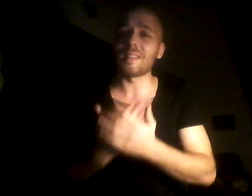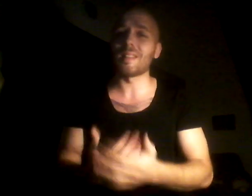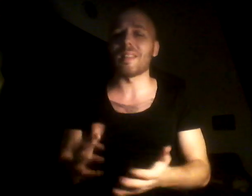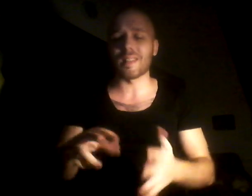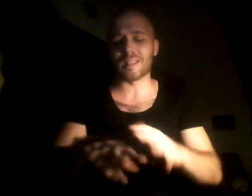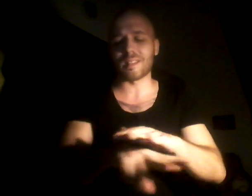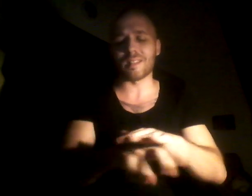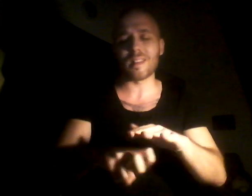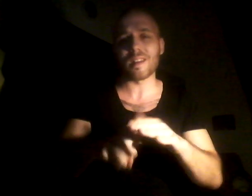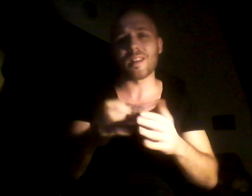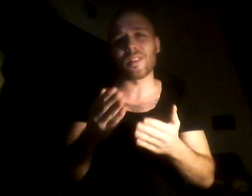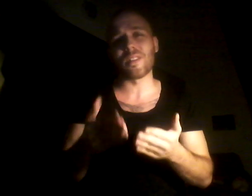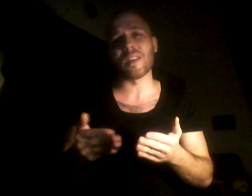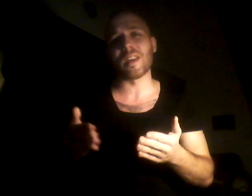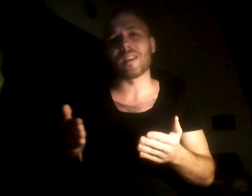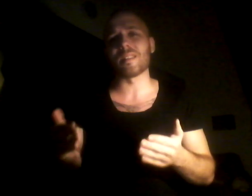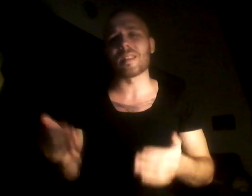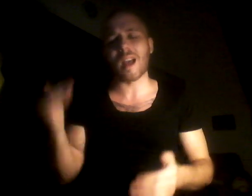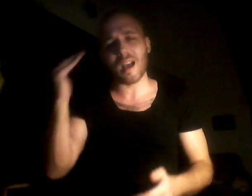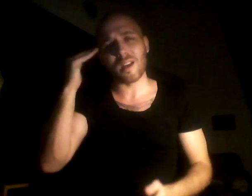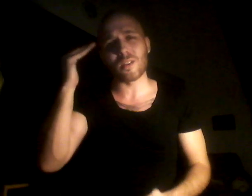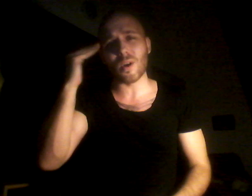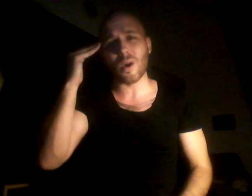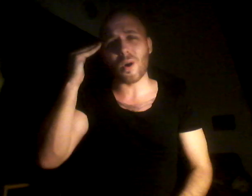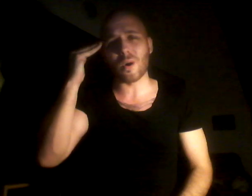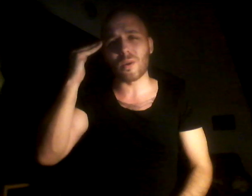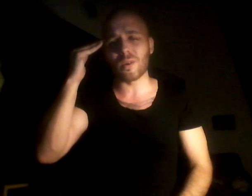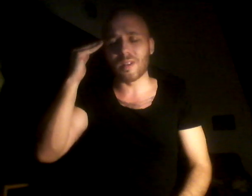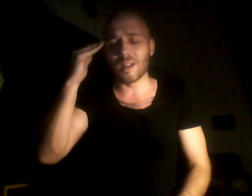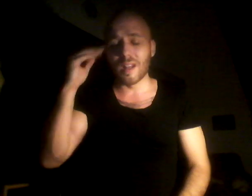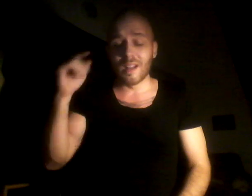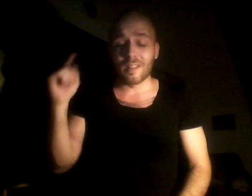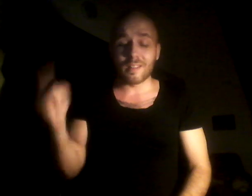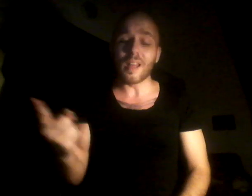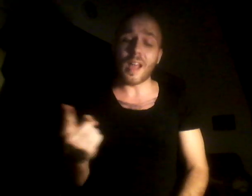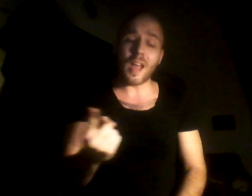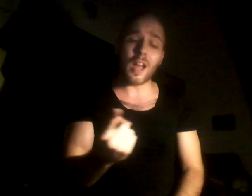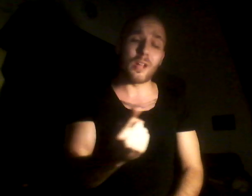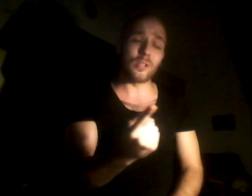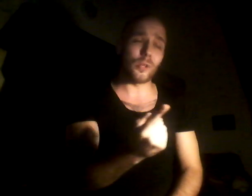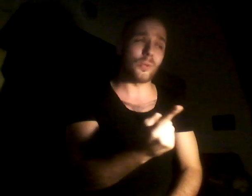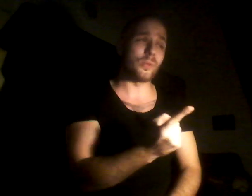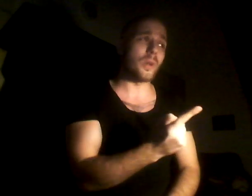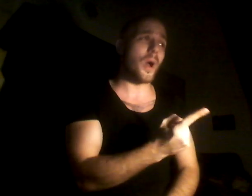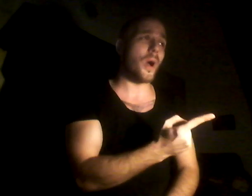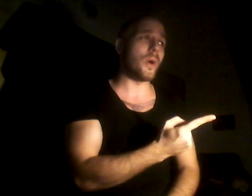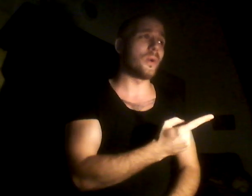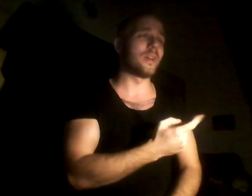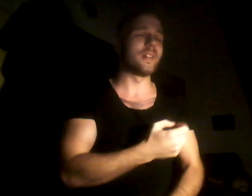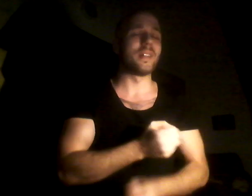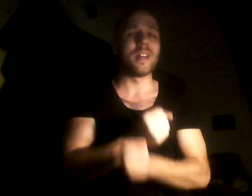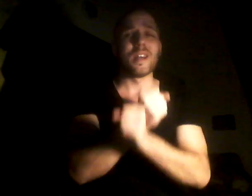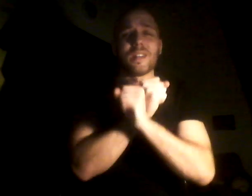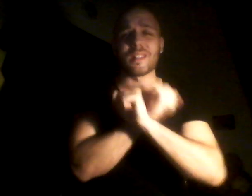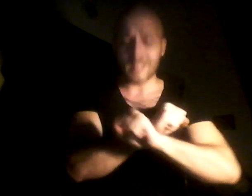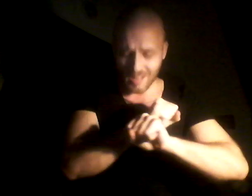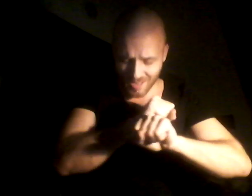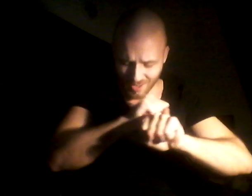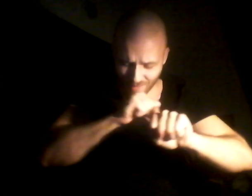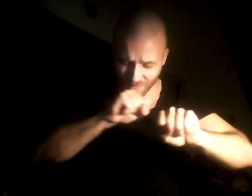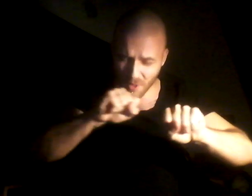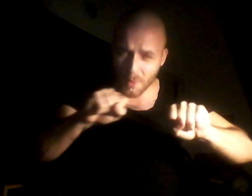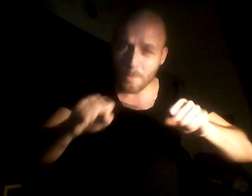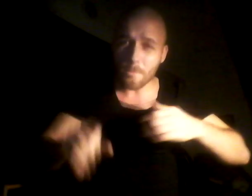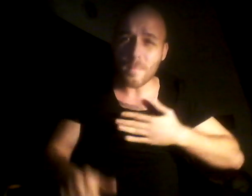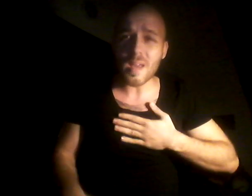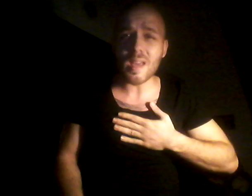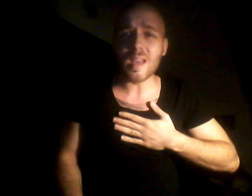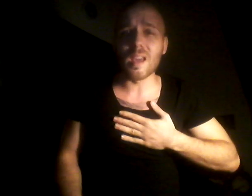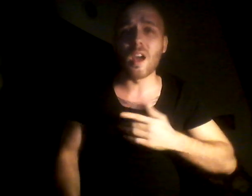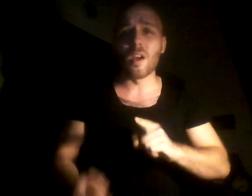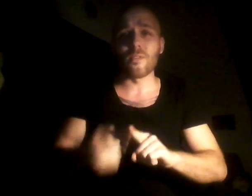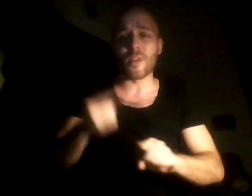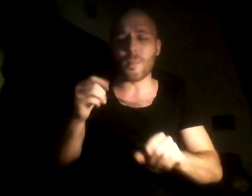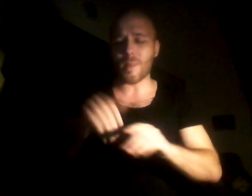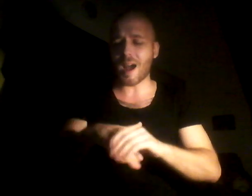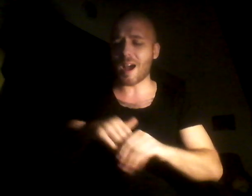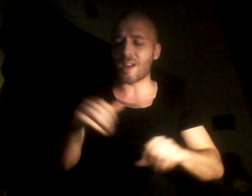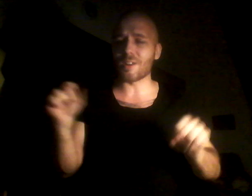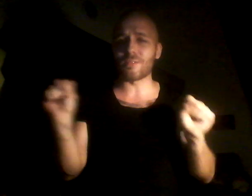still the things I know There you go Saving me from how I've